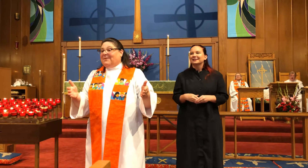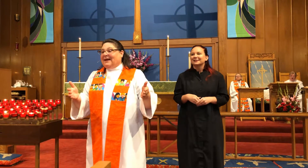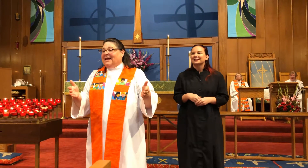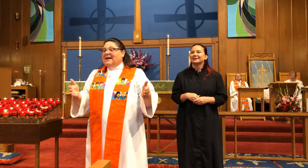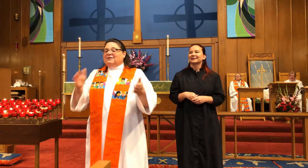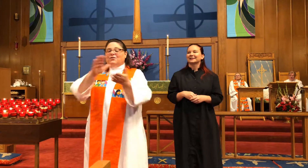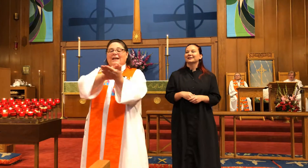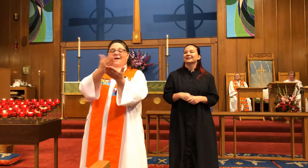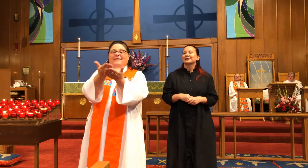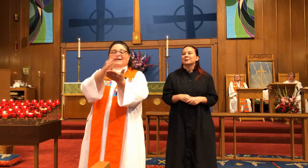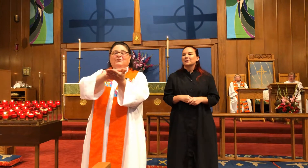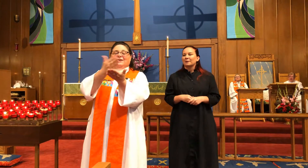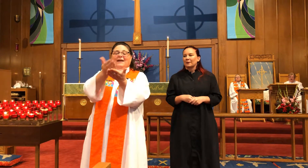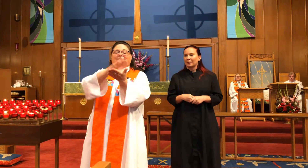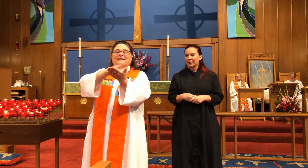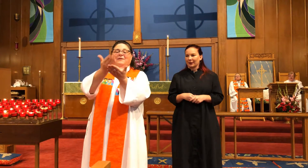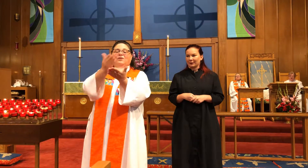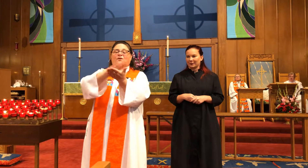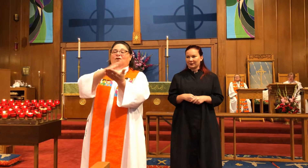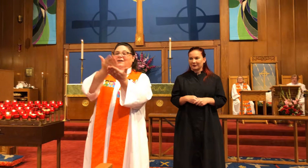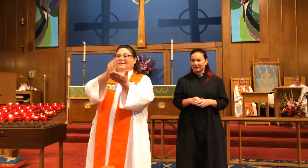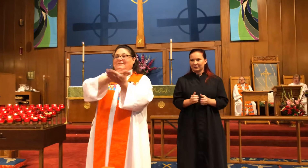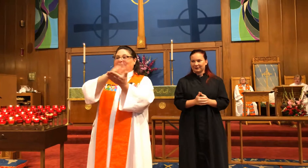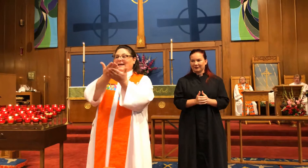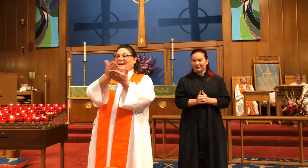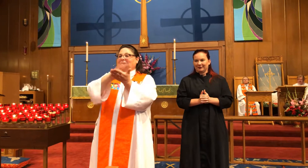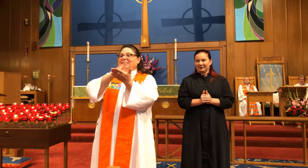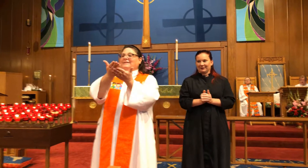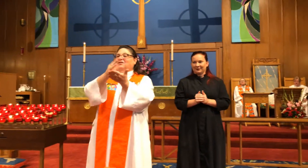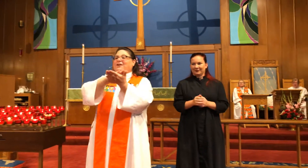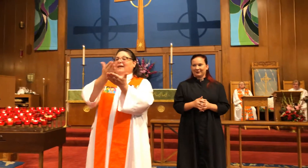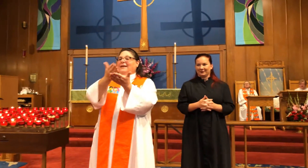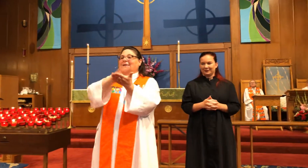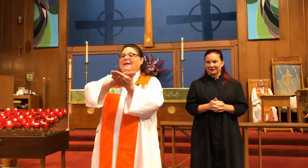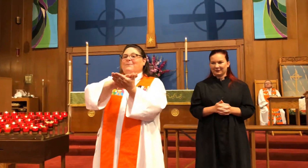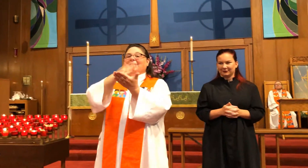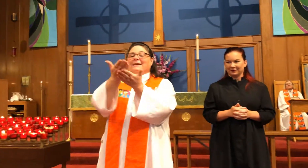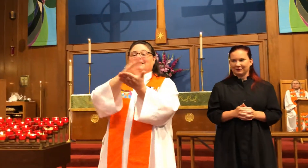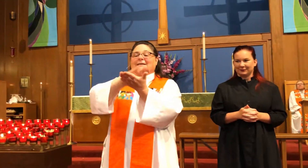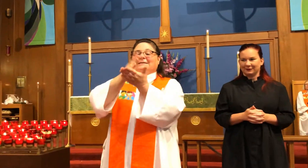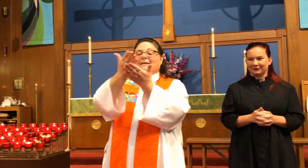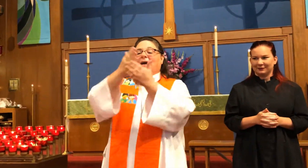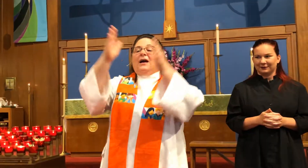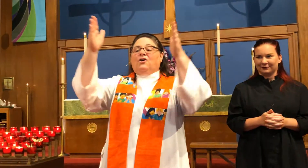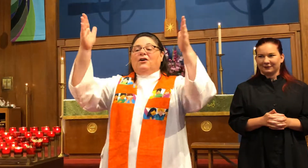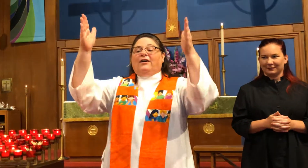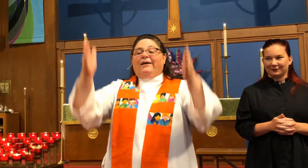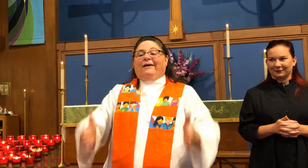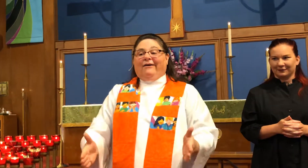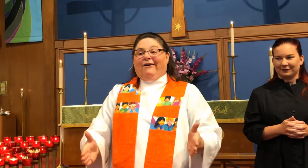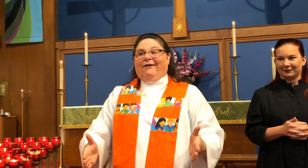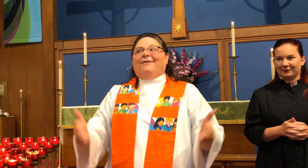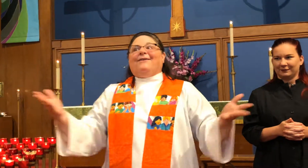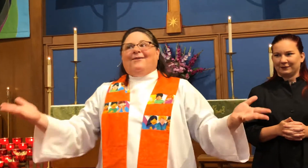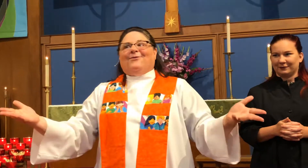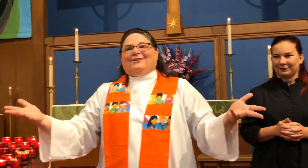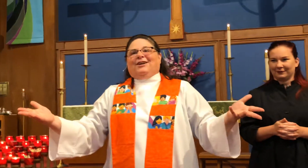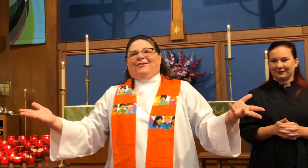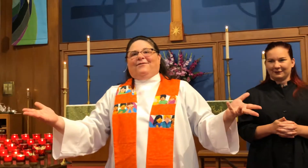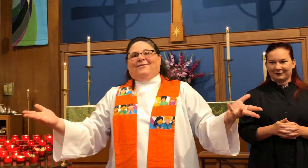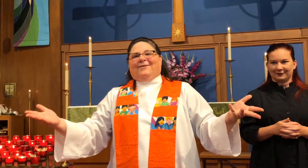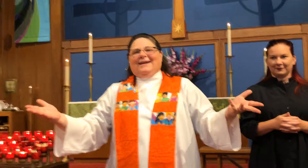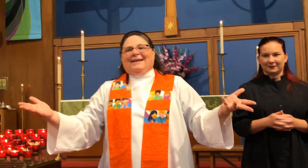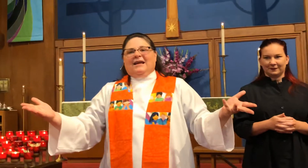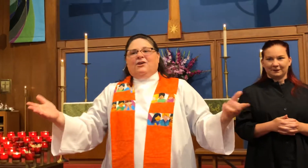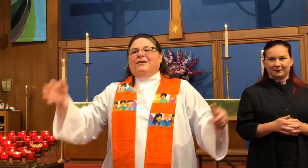does something. So you can have this. You can have somebody who cooks. Right? This is cooking. But this is a cook. Er. Or